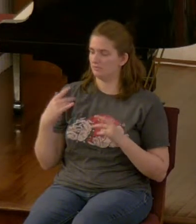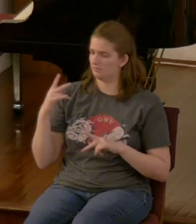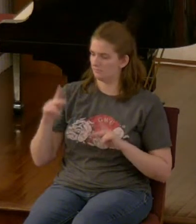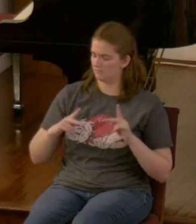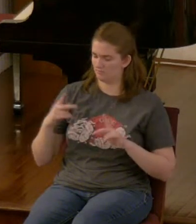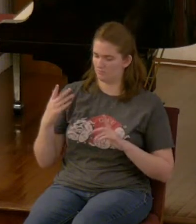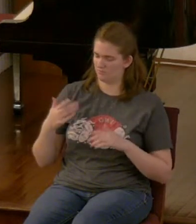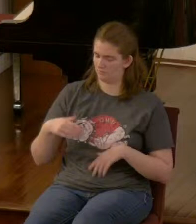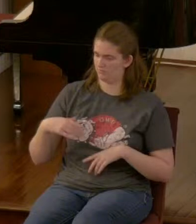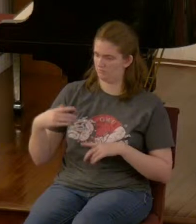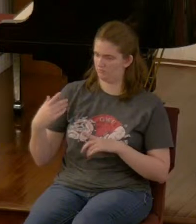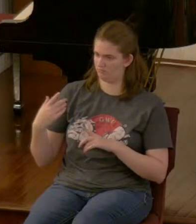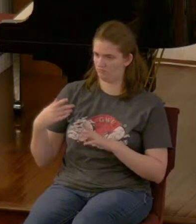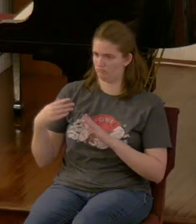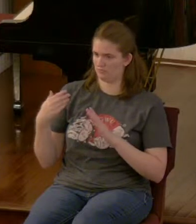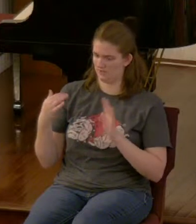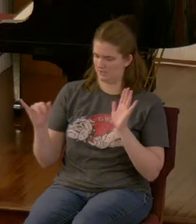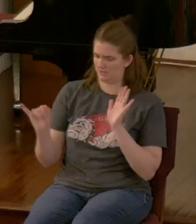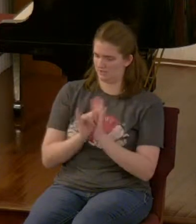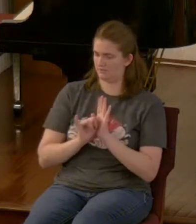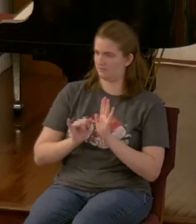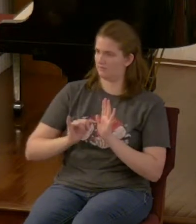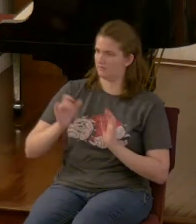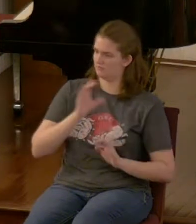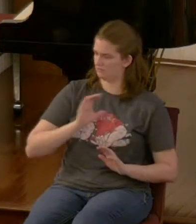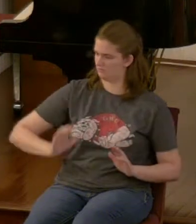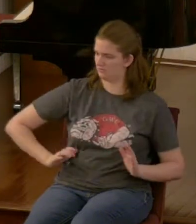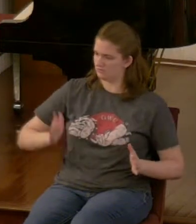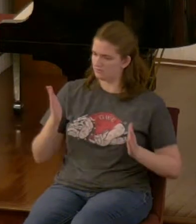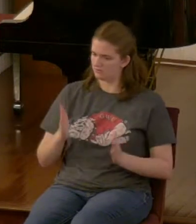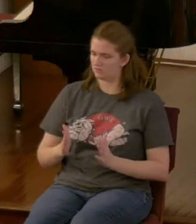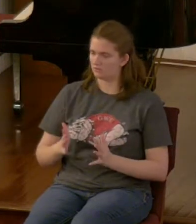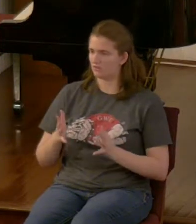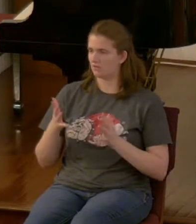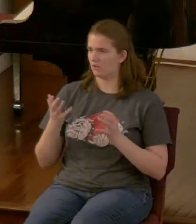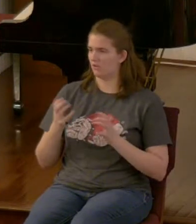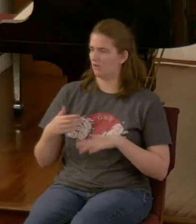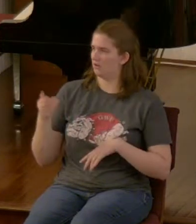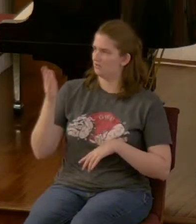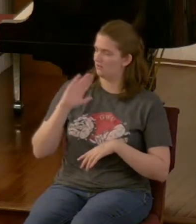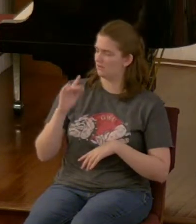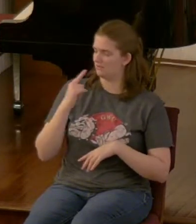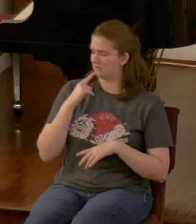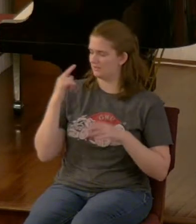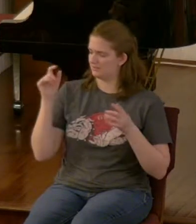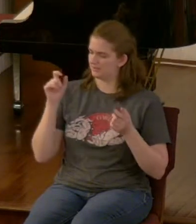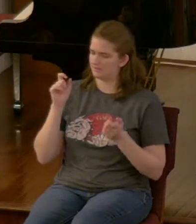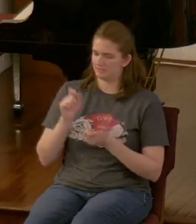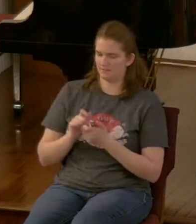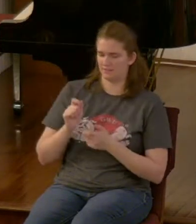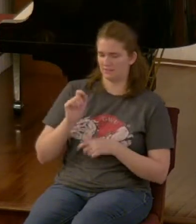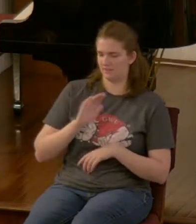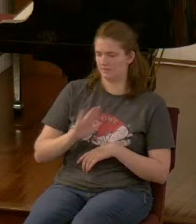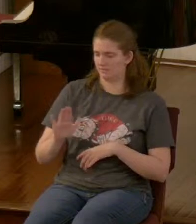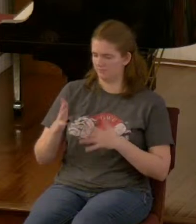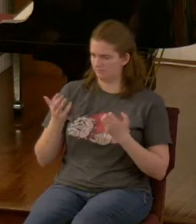of Christ they don't they want to make God say what they want him to say and not listen to what he has to say